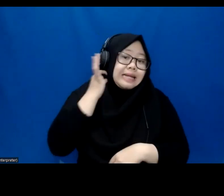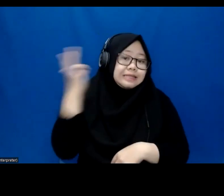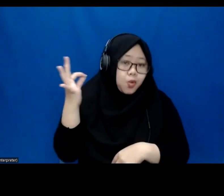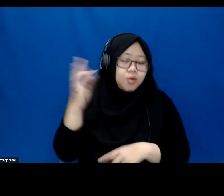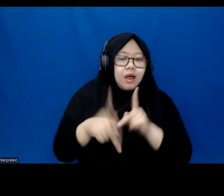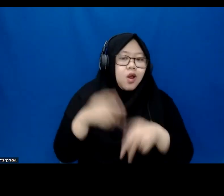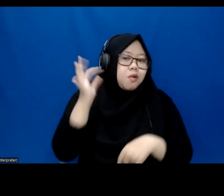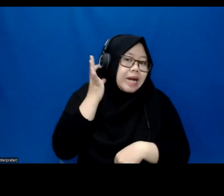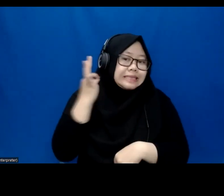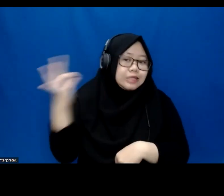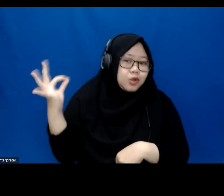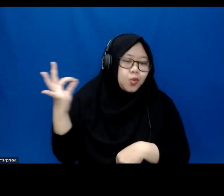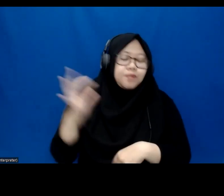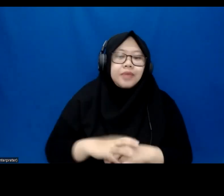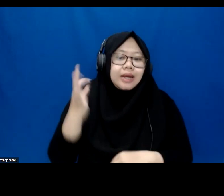risk,